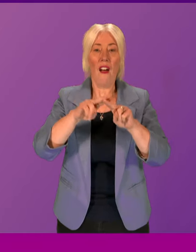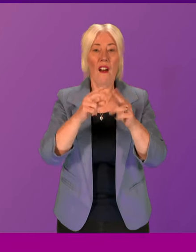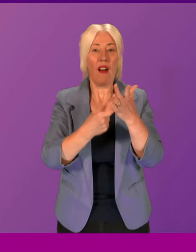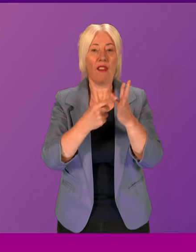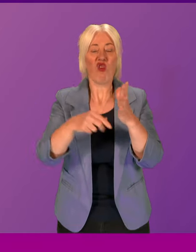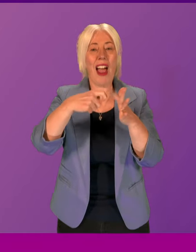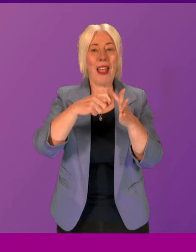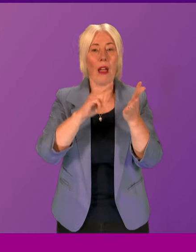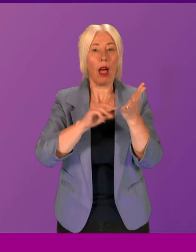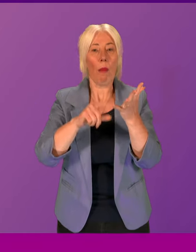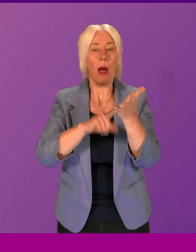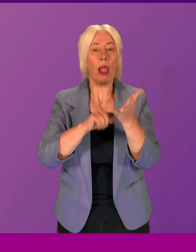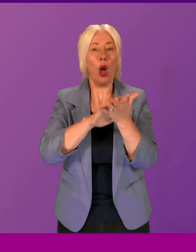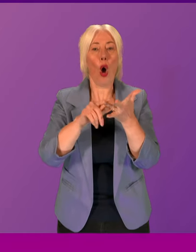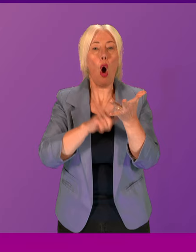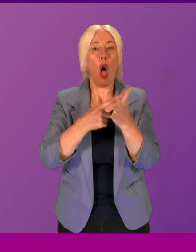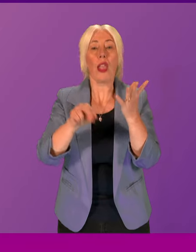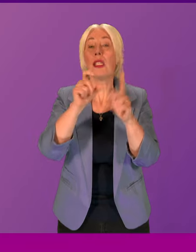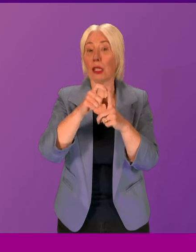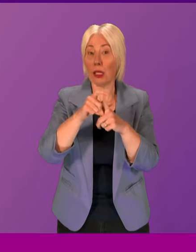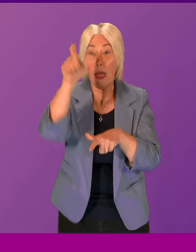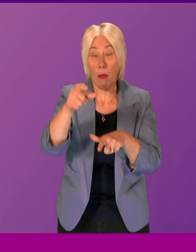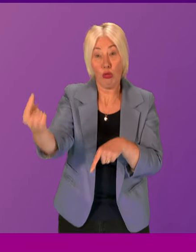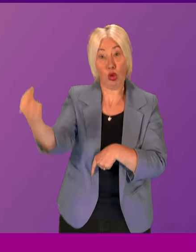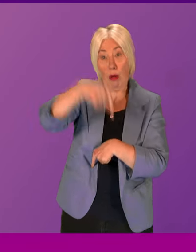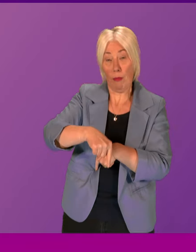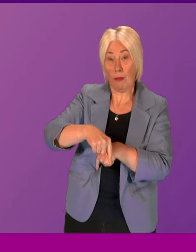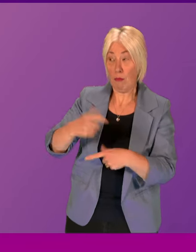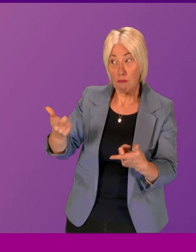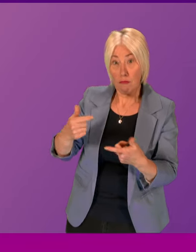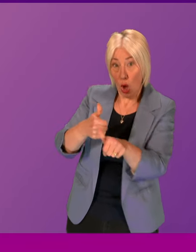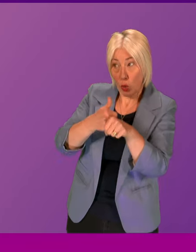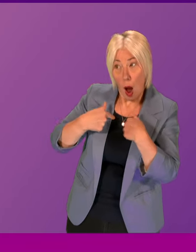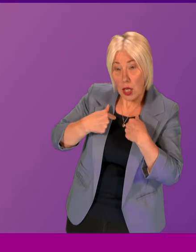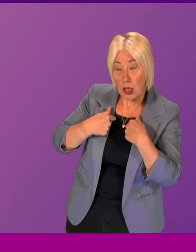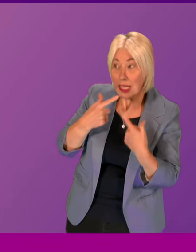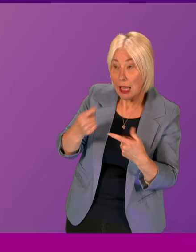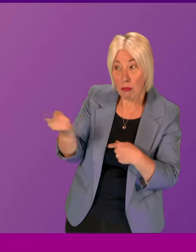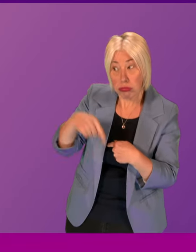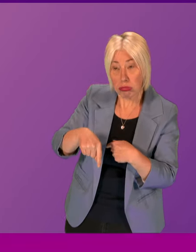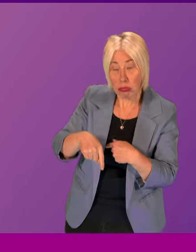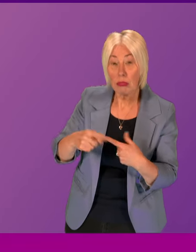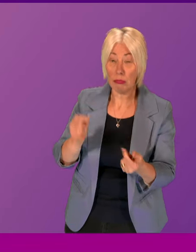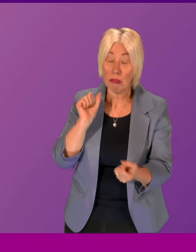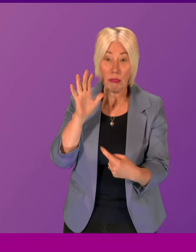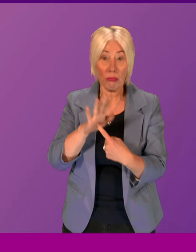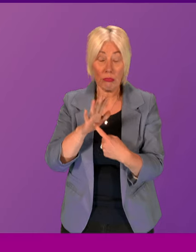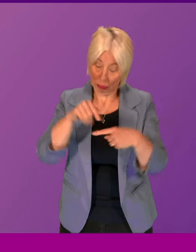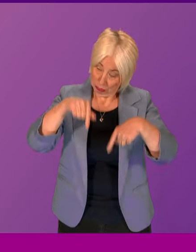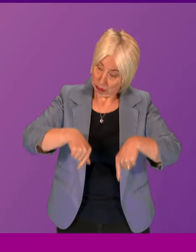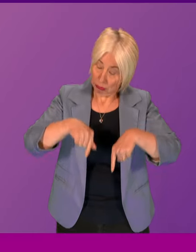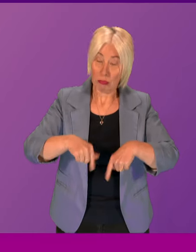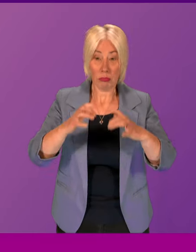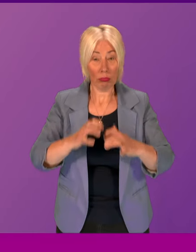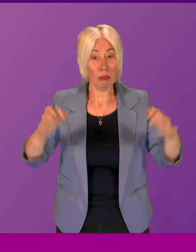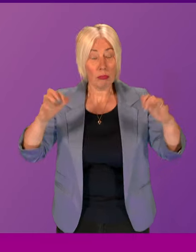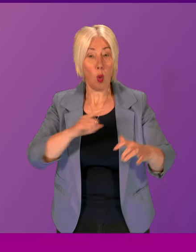And it would just be interesting to know if the First Minister supports those Scottish Conservative calls. Because all of this matters here, in Holyrood, because